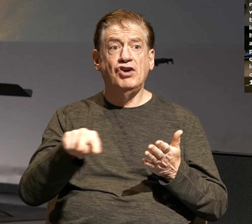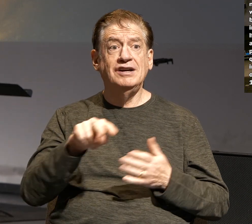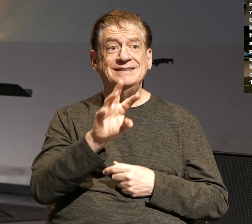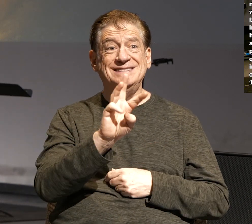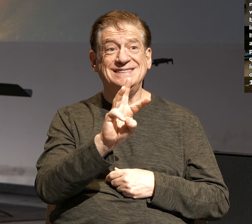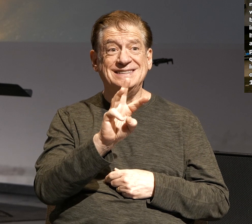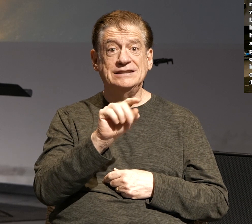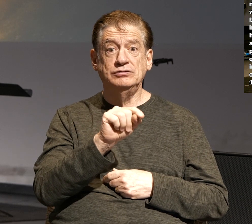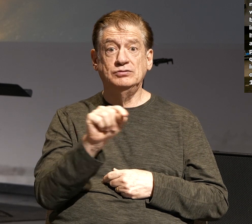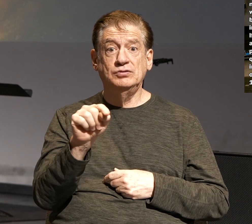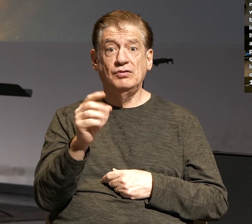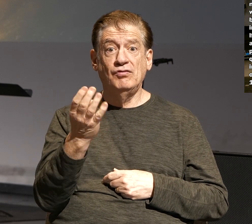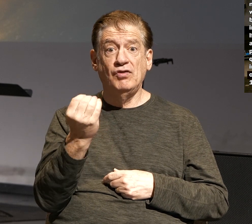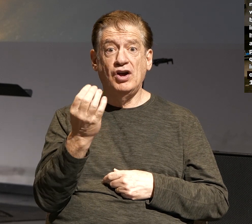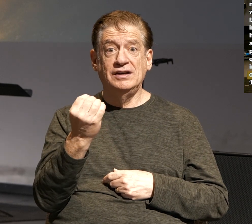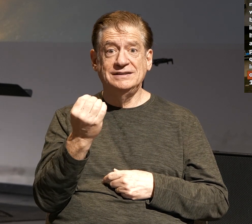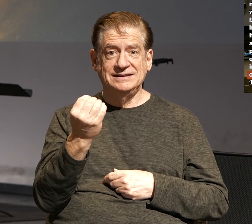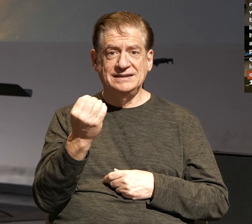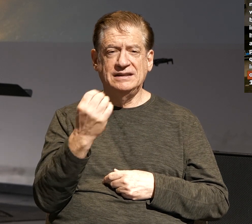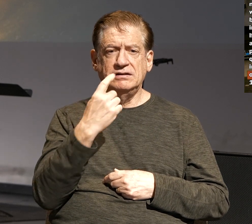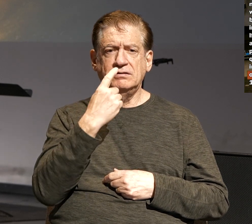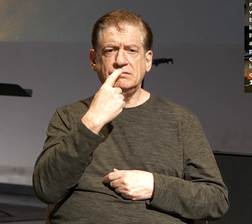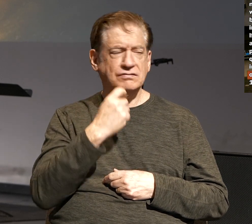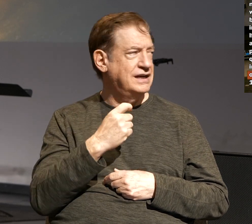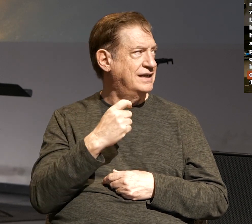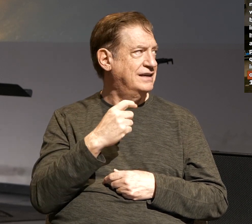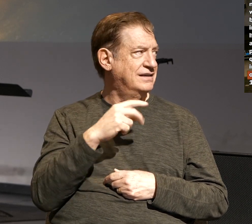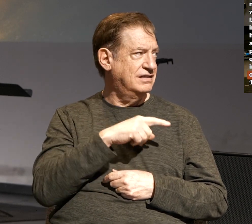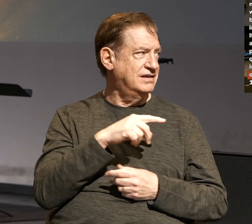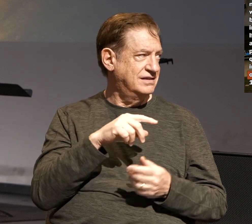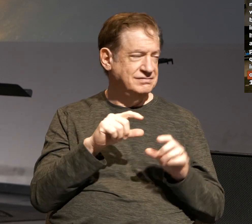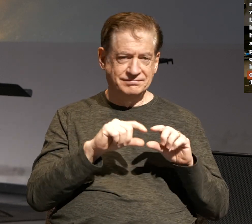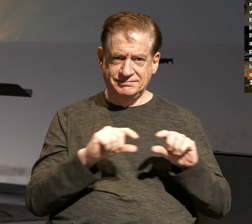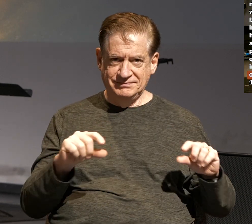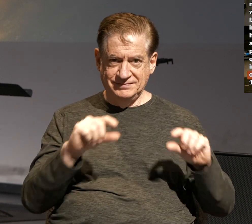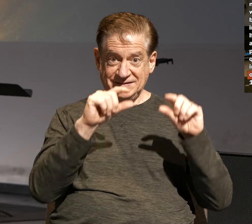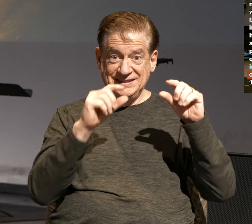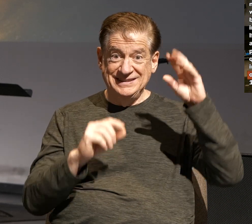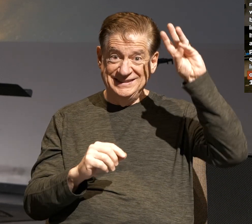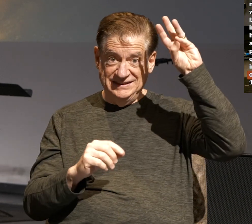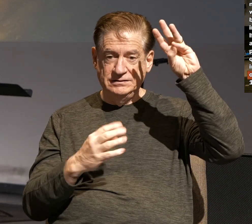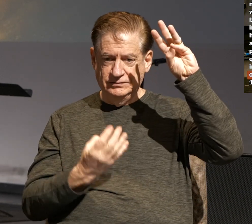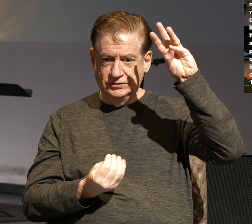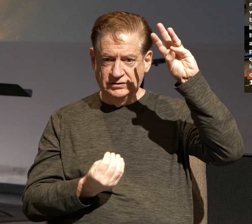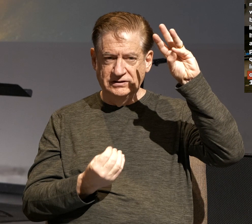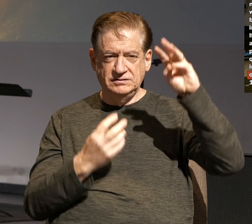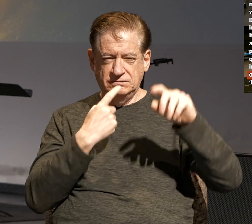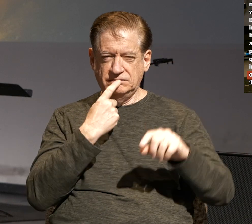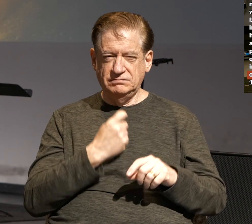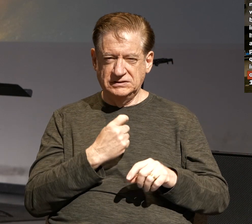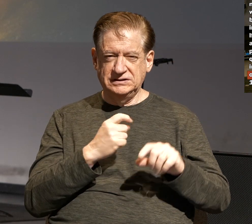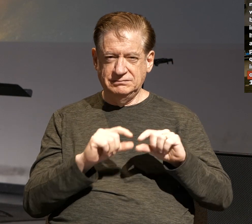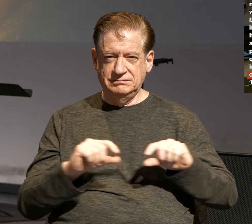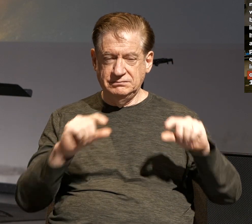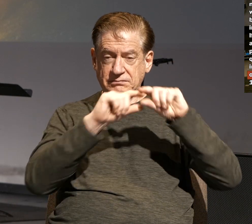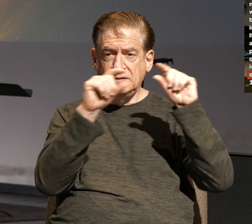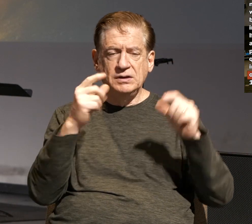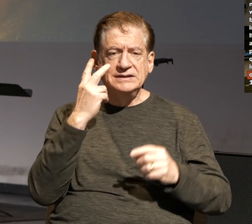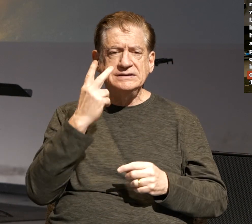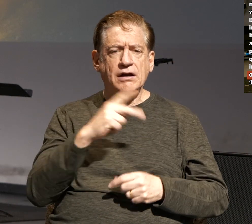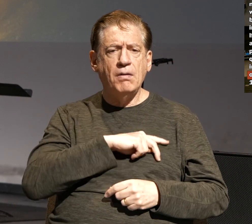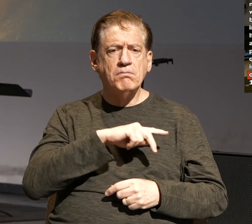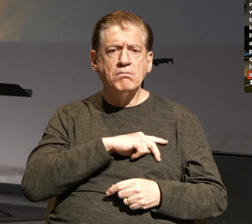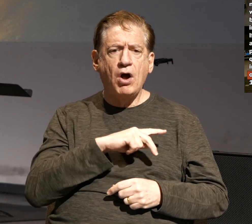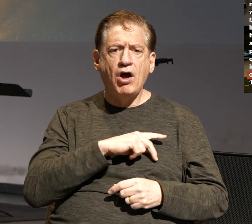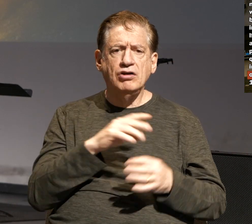14, throw up that slide with the red on it. In verses 6 and 14, we see Paul's direction on how to treat